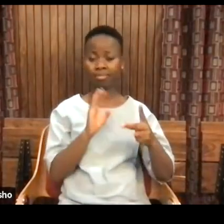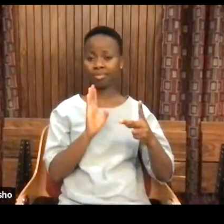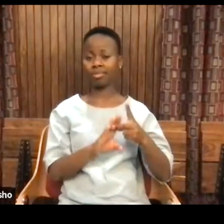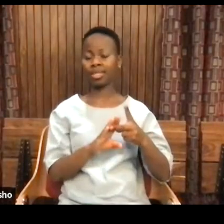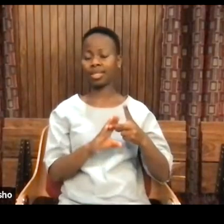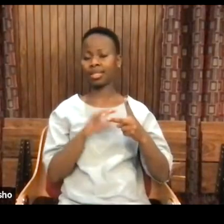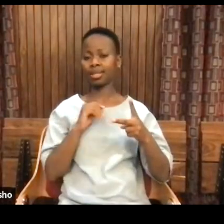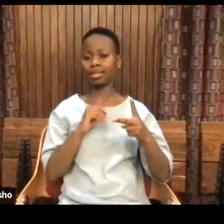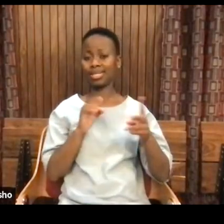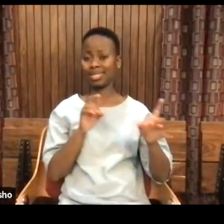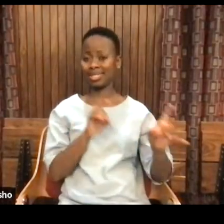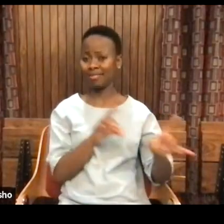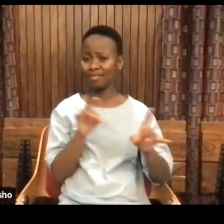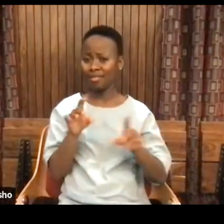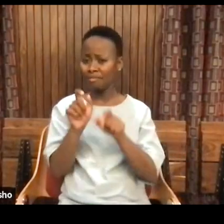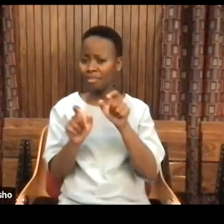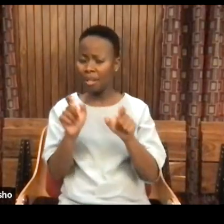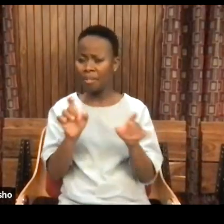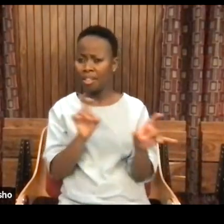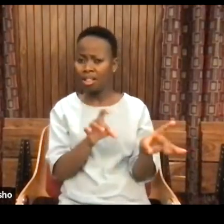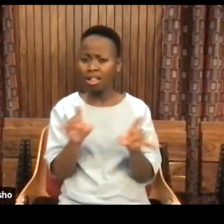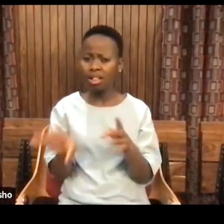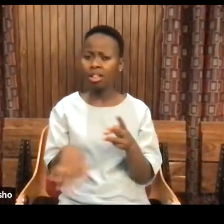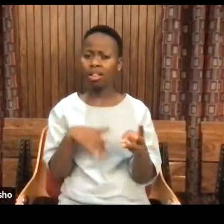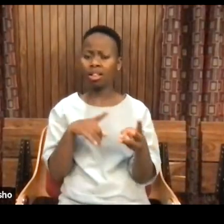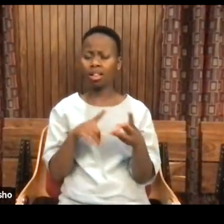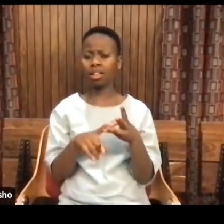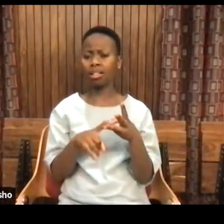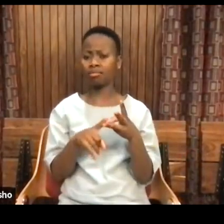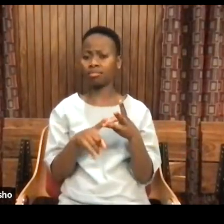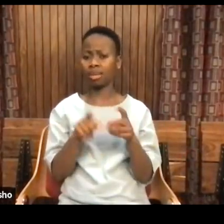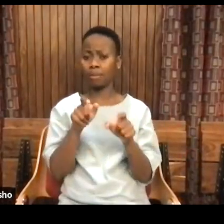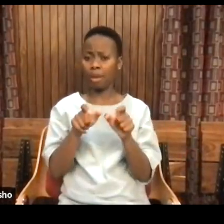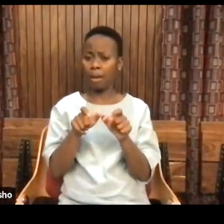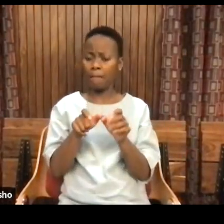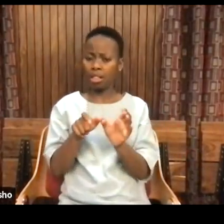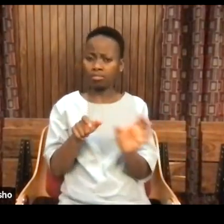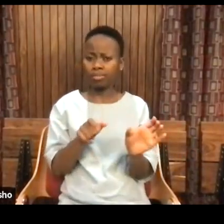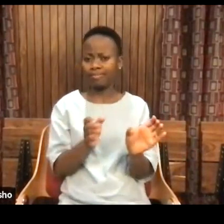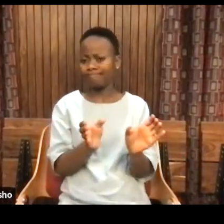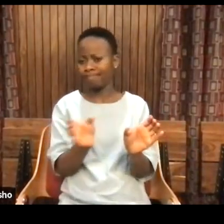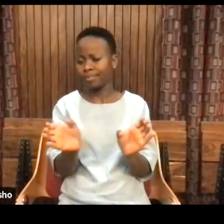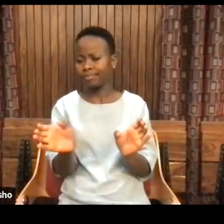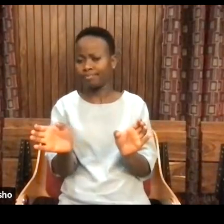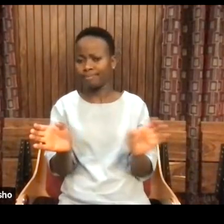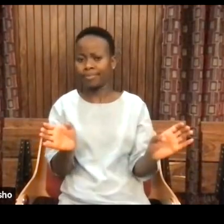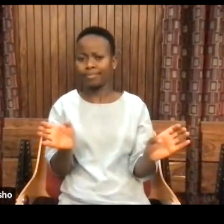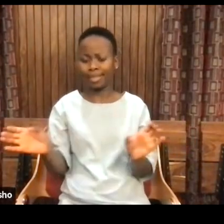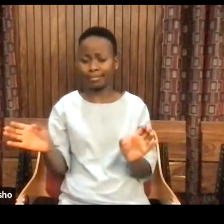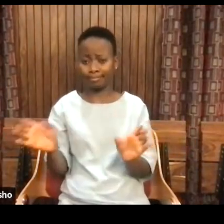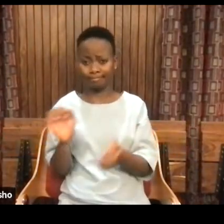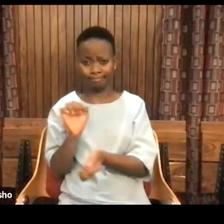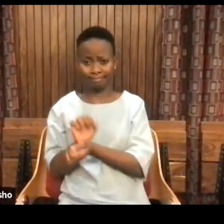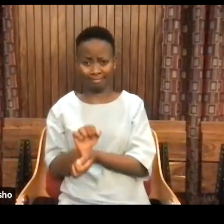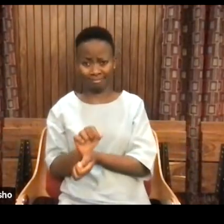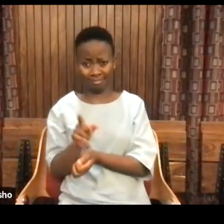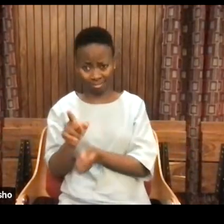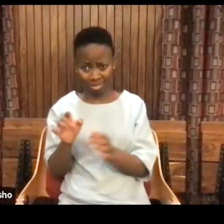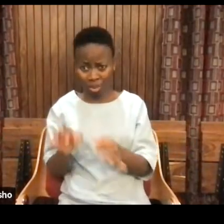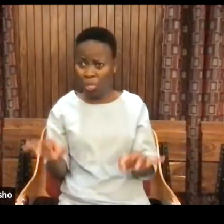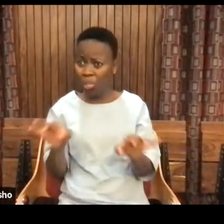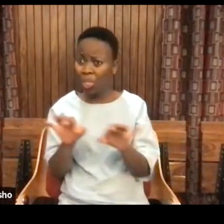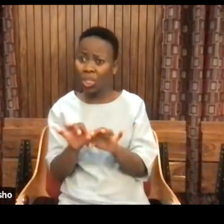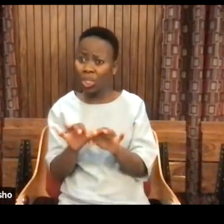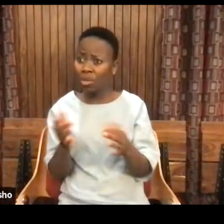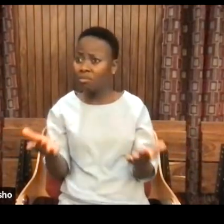the suffering, the alienation, the exploitation of Euro-modern colonialism worth it? Was it